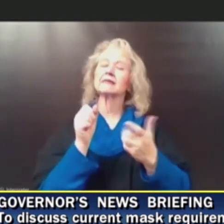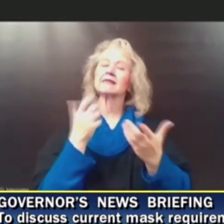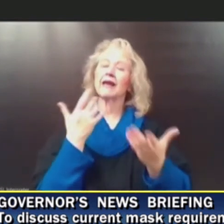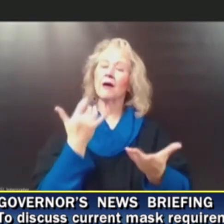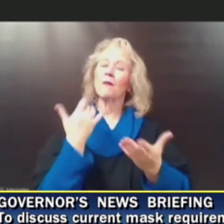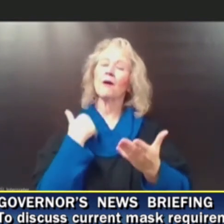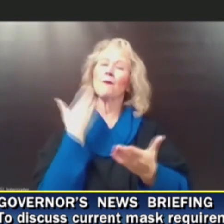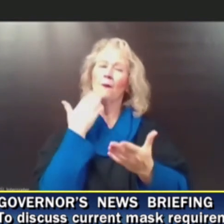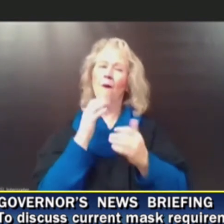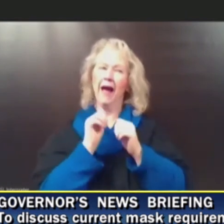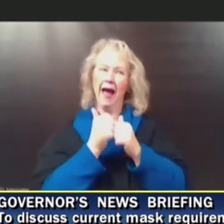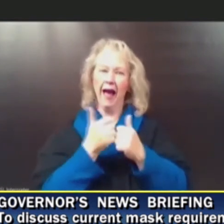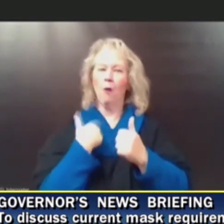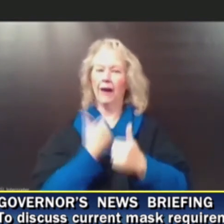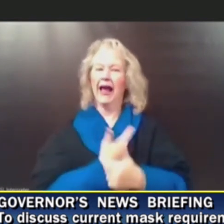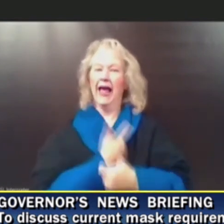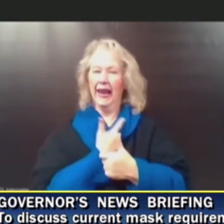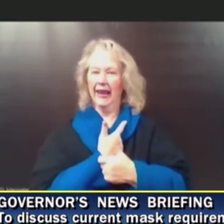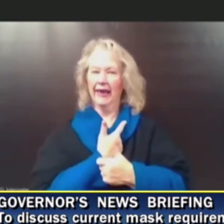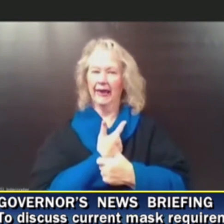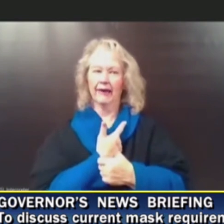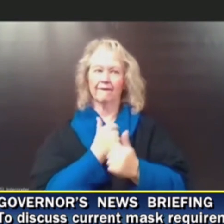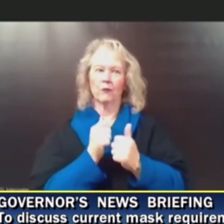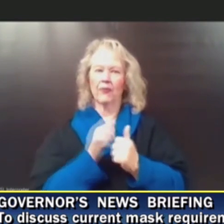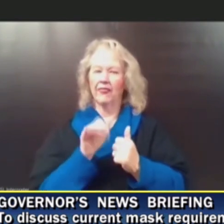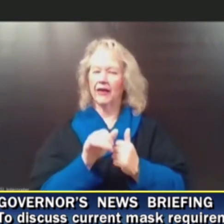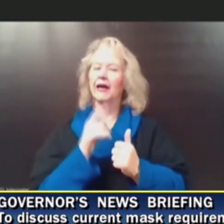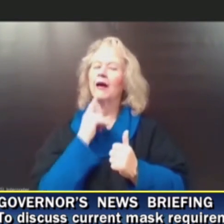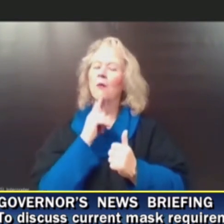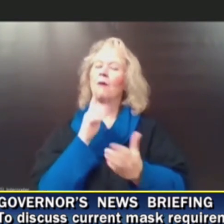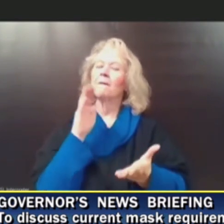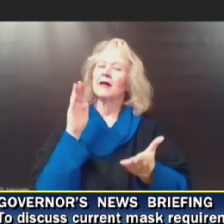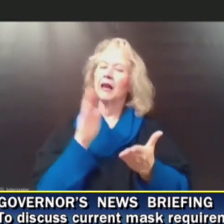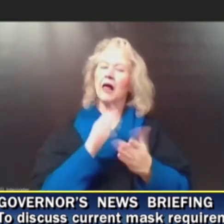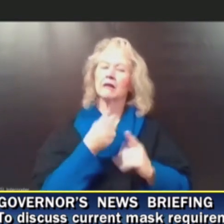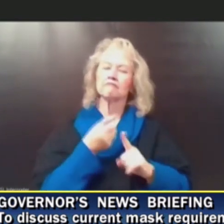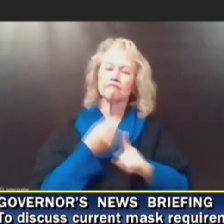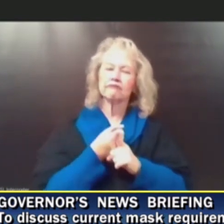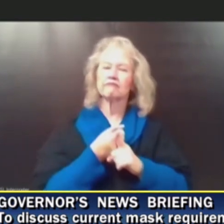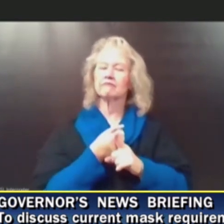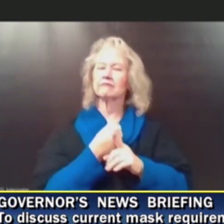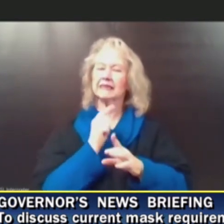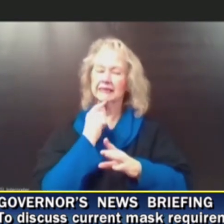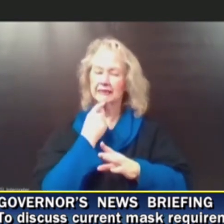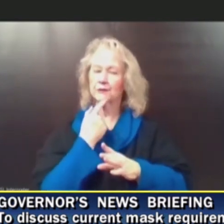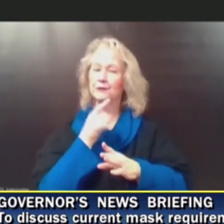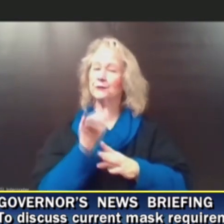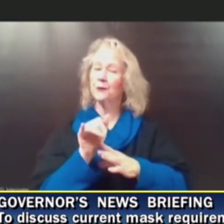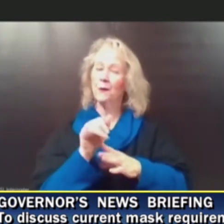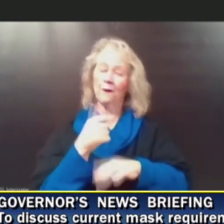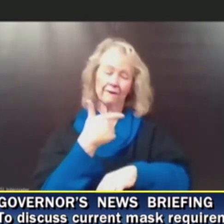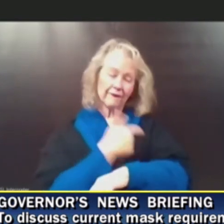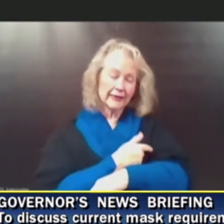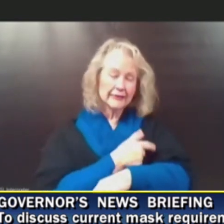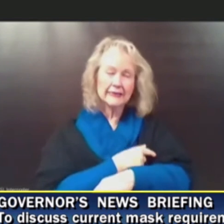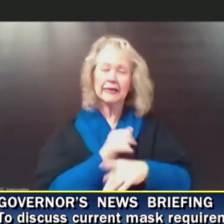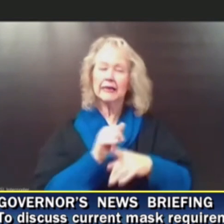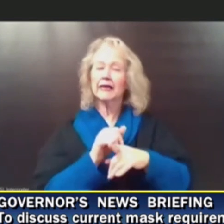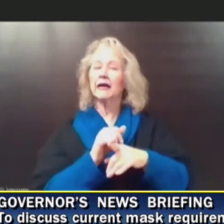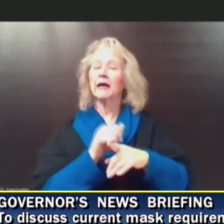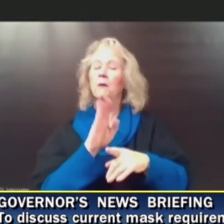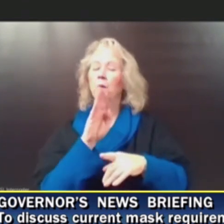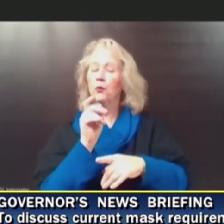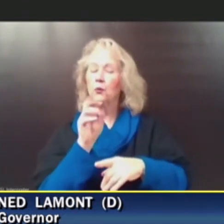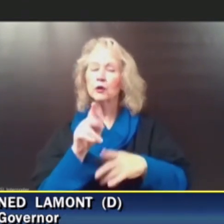this. And I think it's going to be milder and less impactful. And that means your vaccine and your booster and your mask and those special occasions